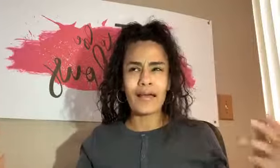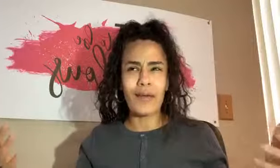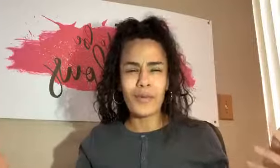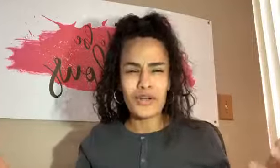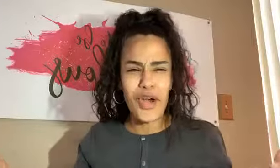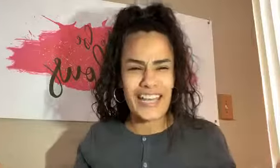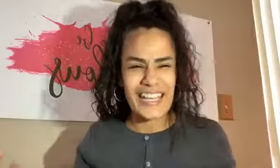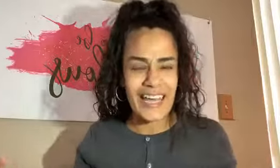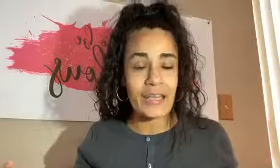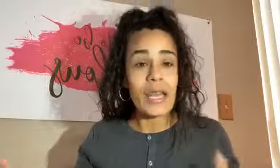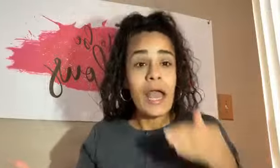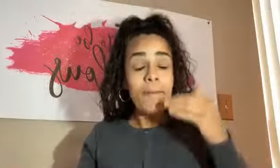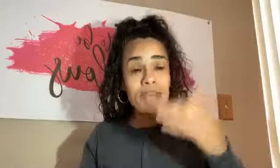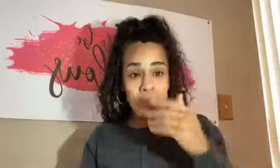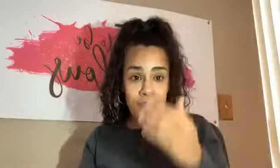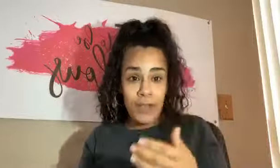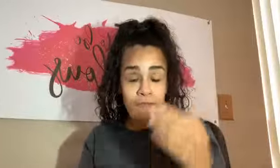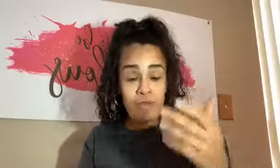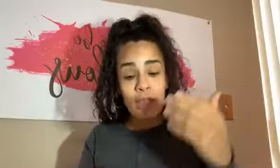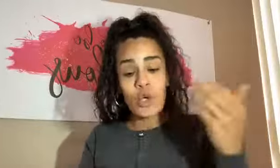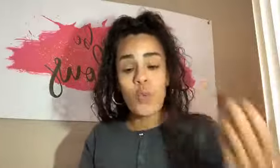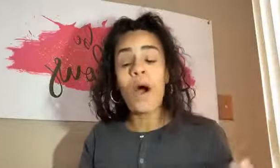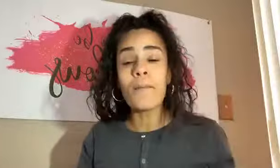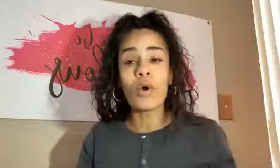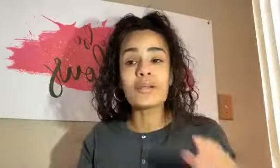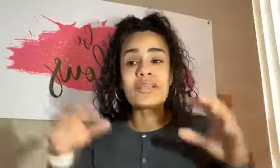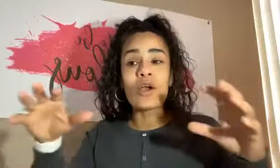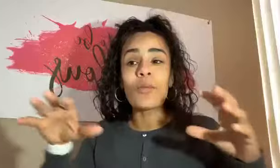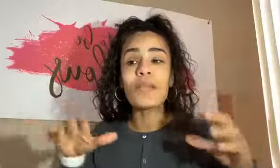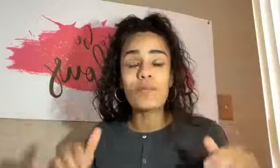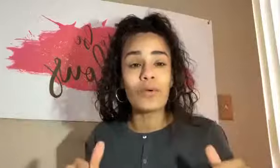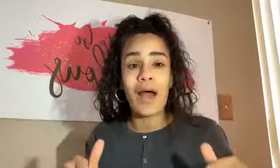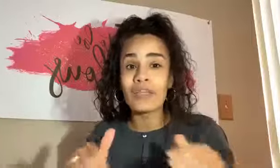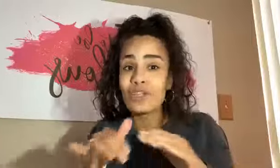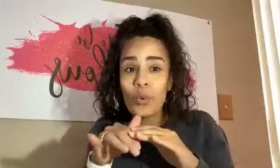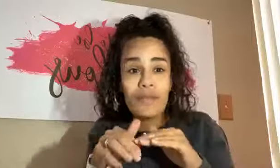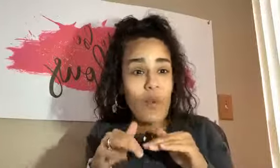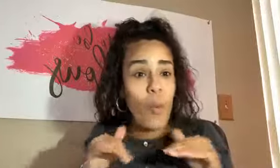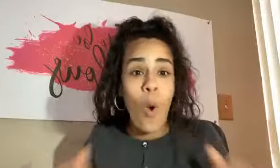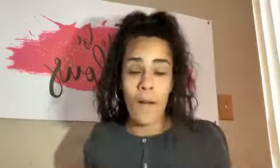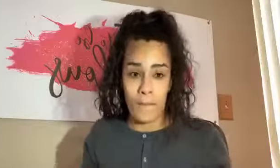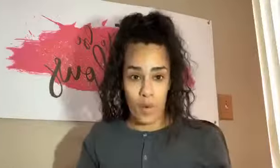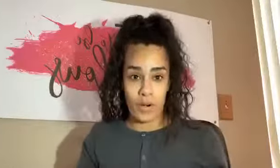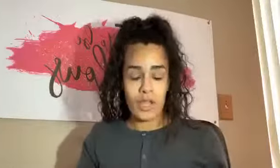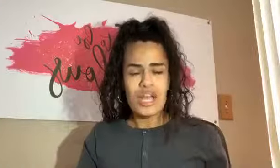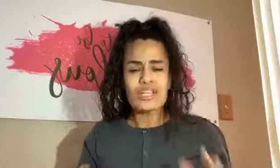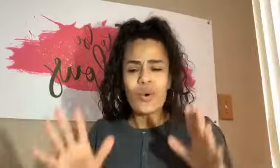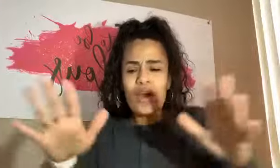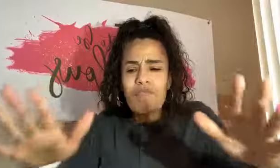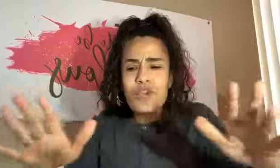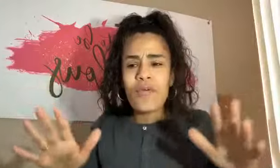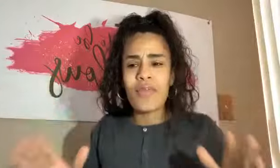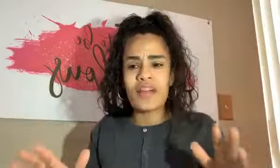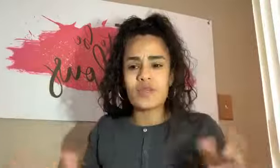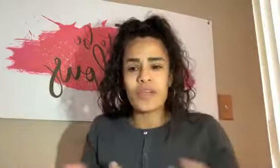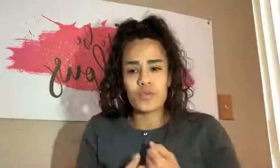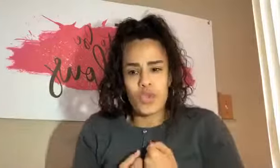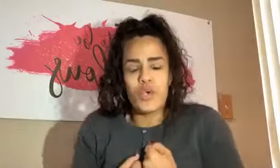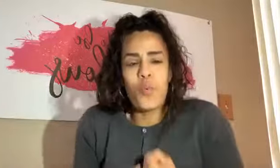I want to know how to get it. Be thankful that you want more because there are people now that don't even want more. So if you're in that space where you